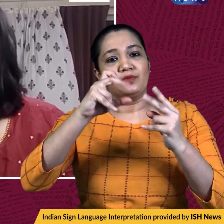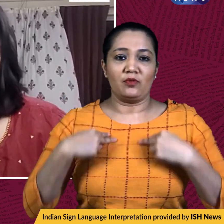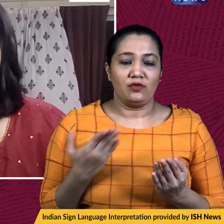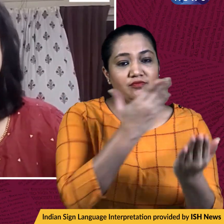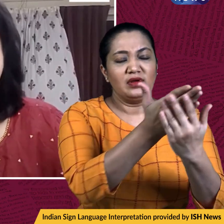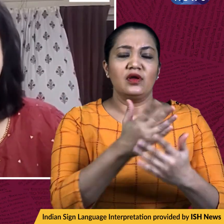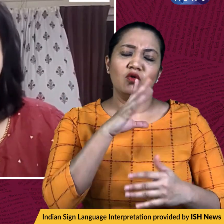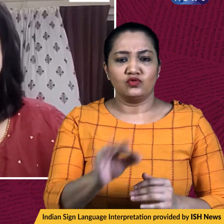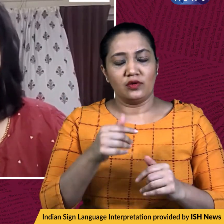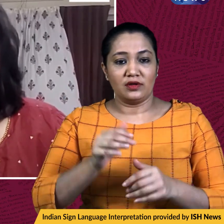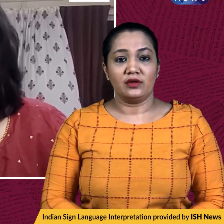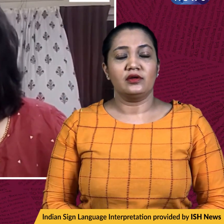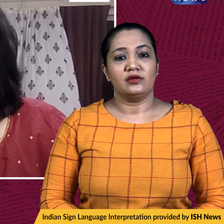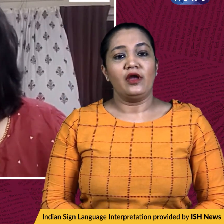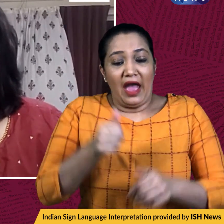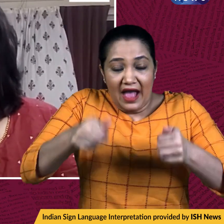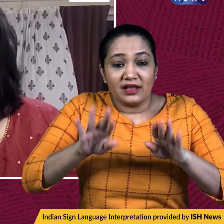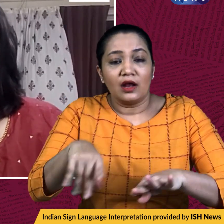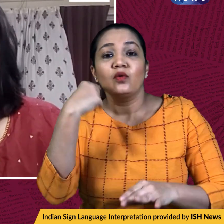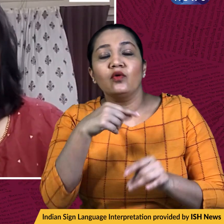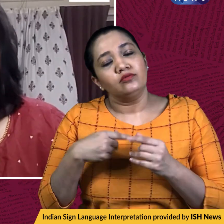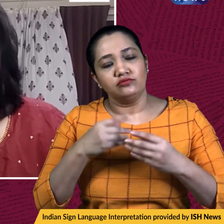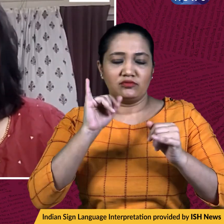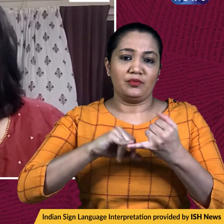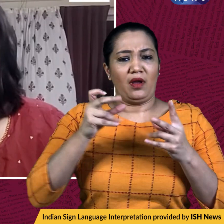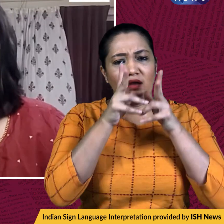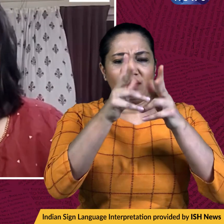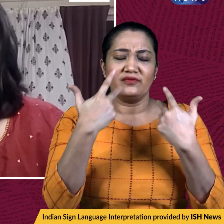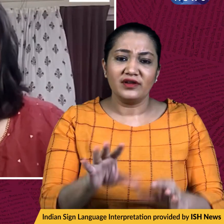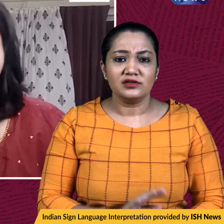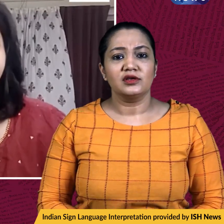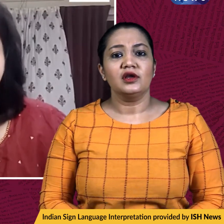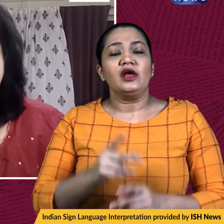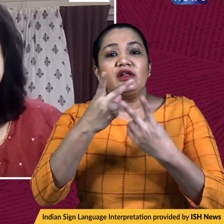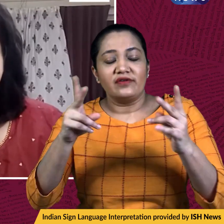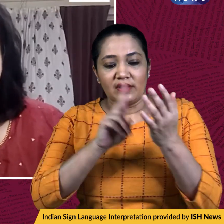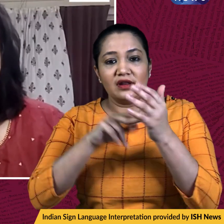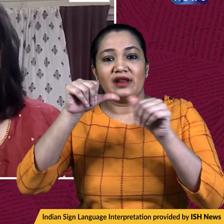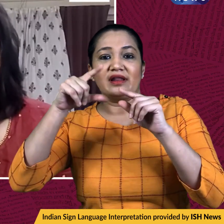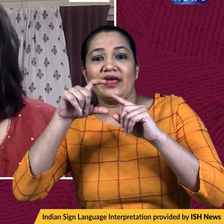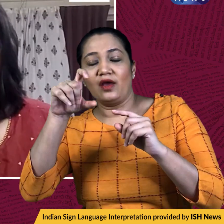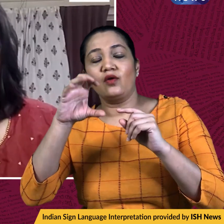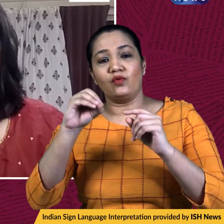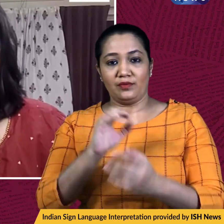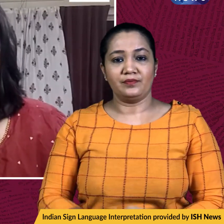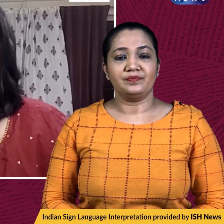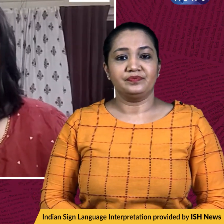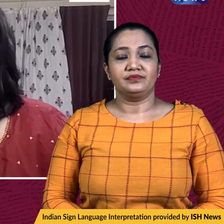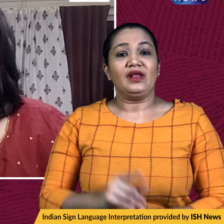that it will issue Aadhaar cards to sex workers on the basis of a certificate to be given by the National AIDS Control